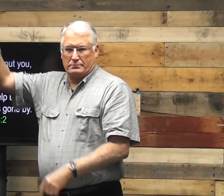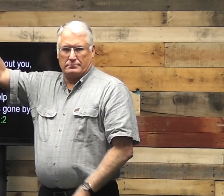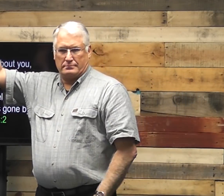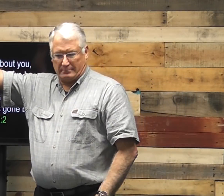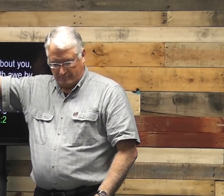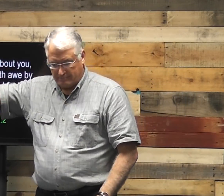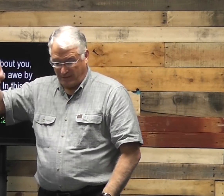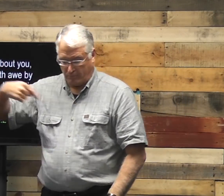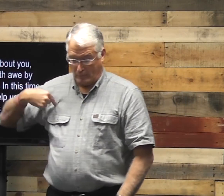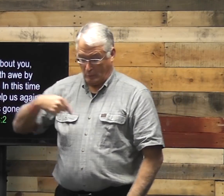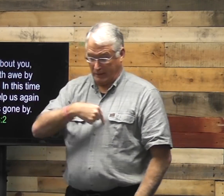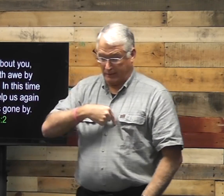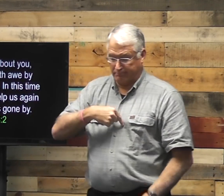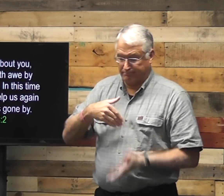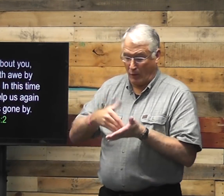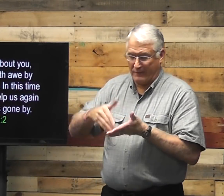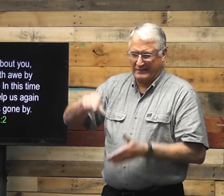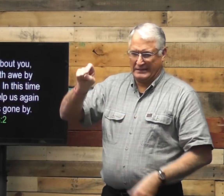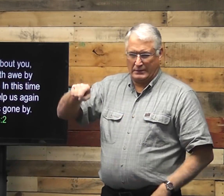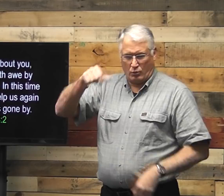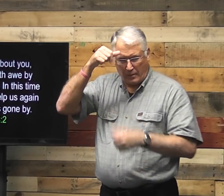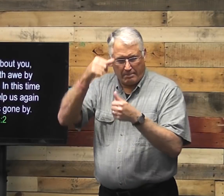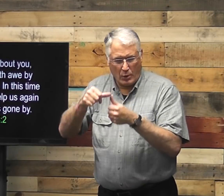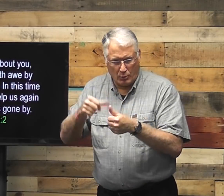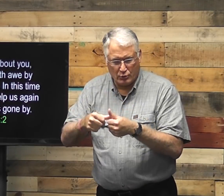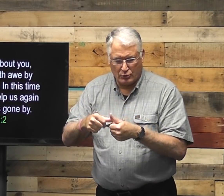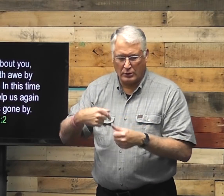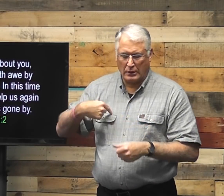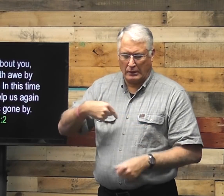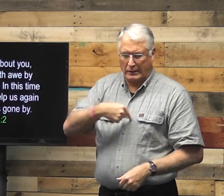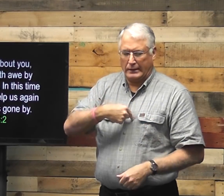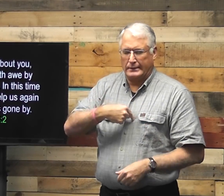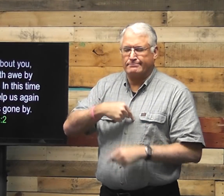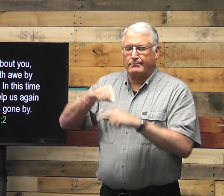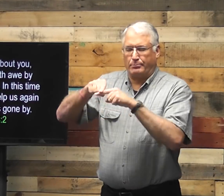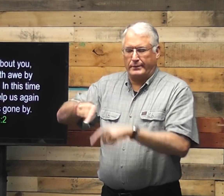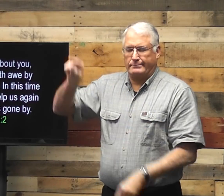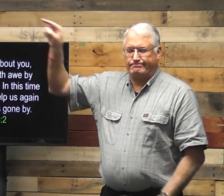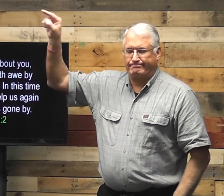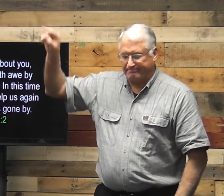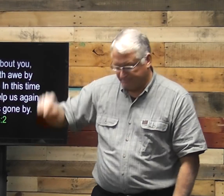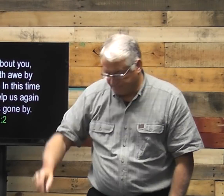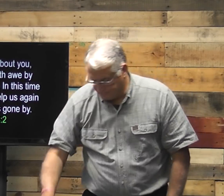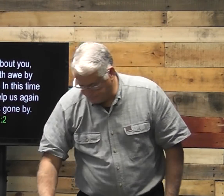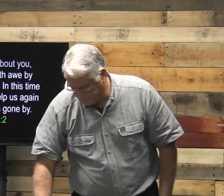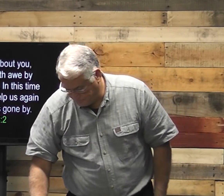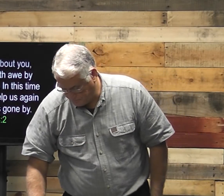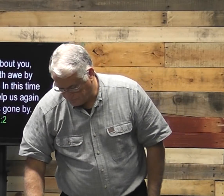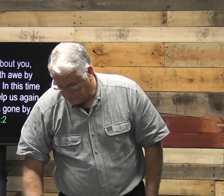His dependence was on God. And we often need to remember that we need to depend on him.